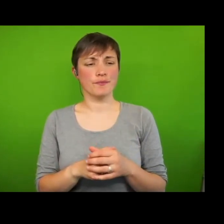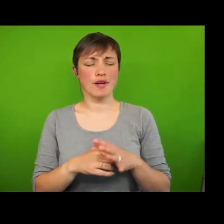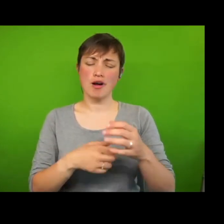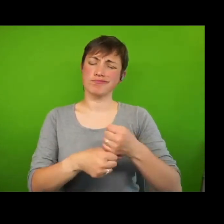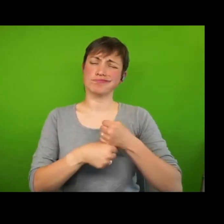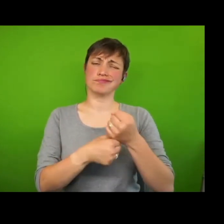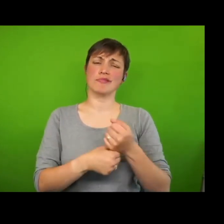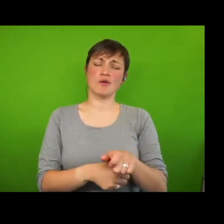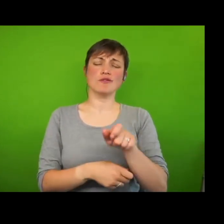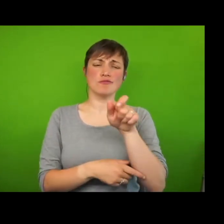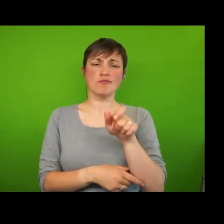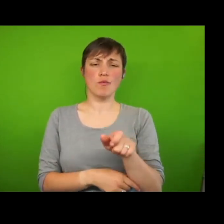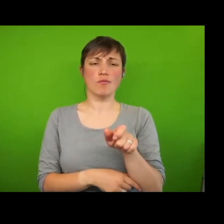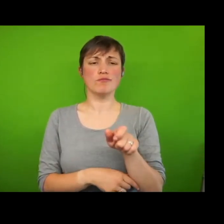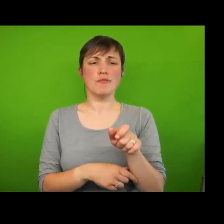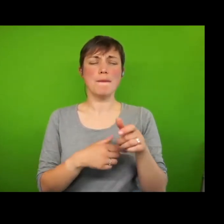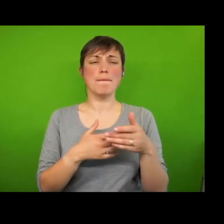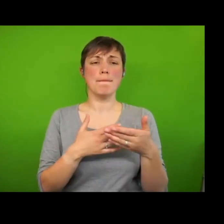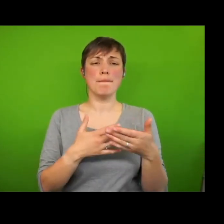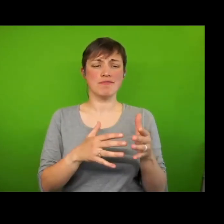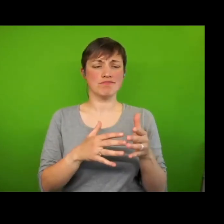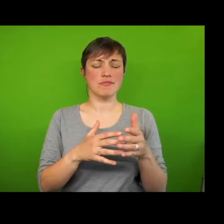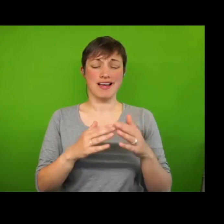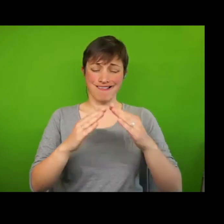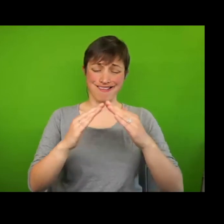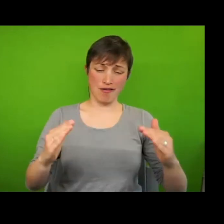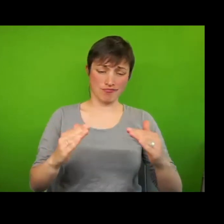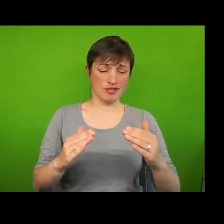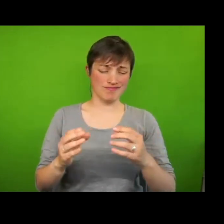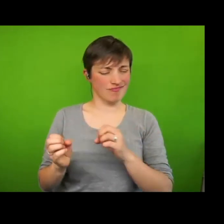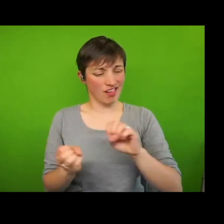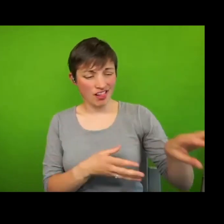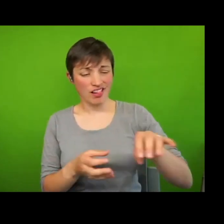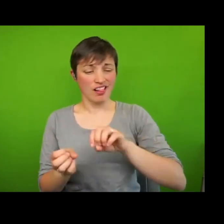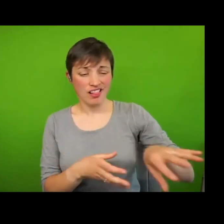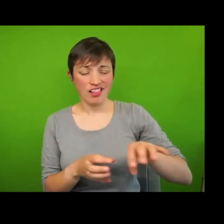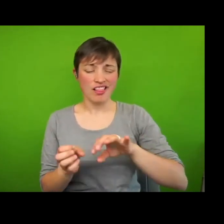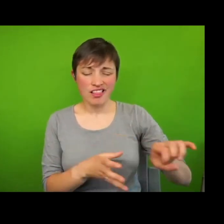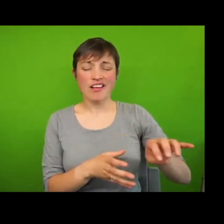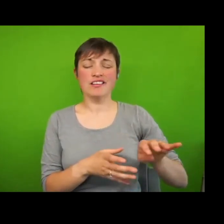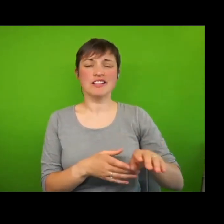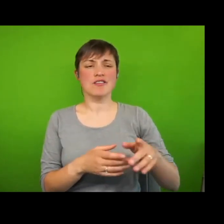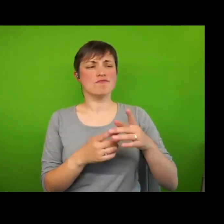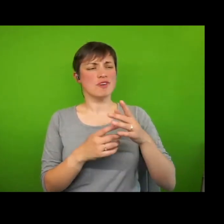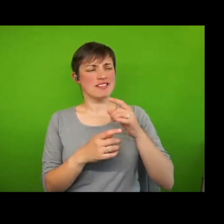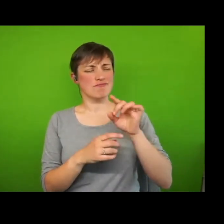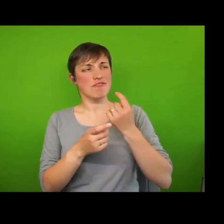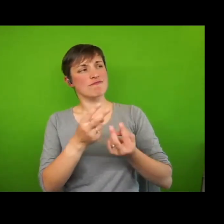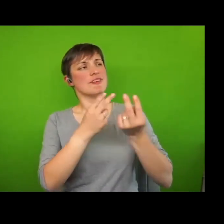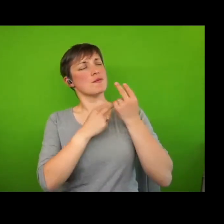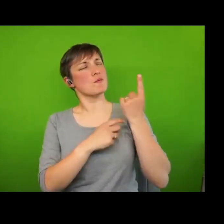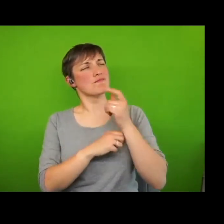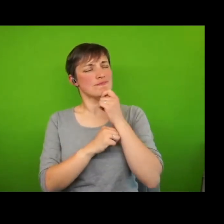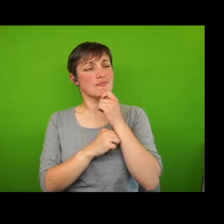evicted from their camp during freezing weather, she reflects, that night, none of us knew what human